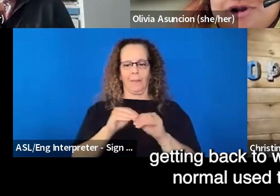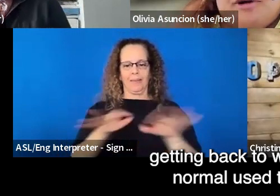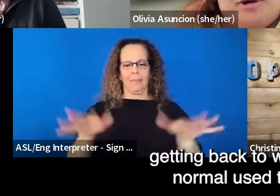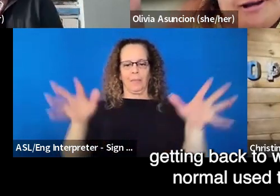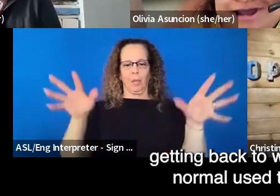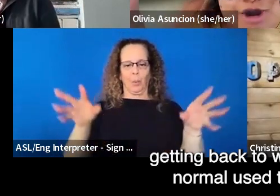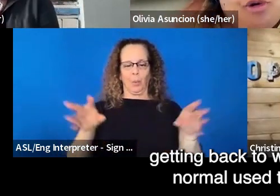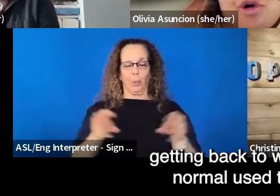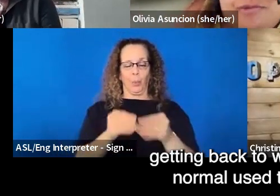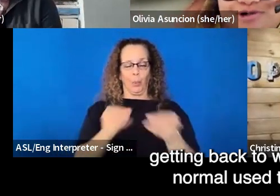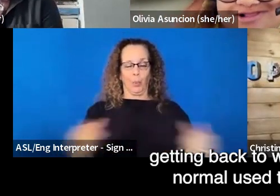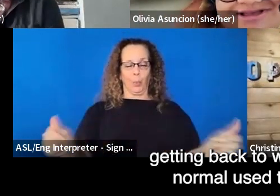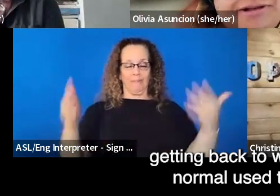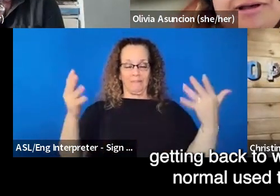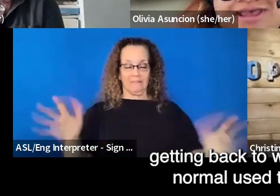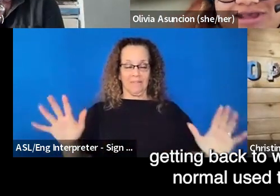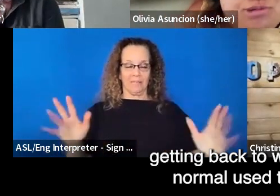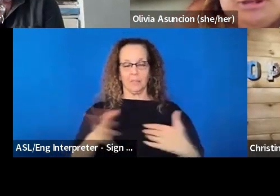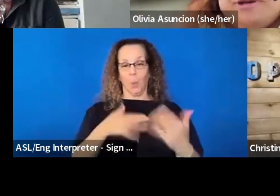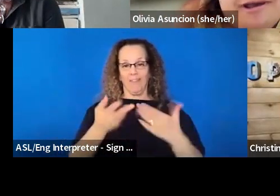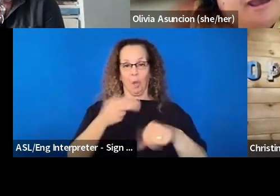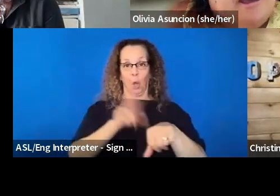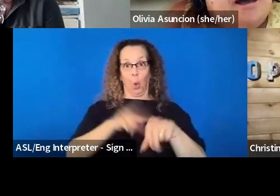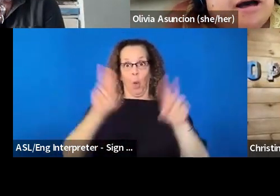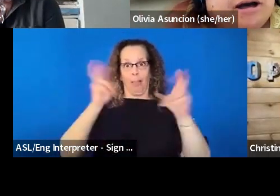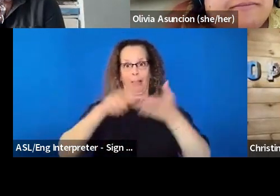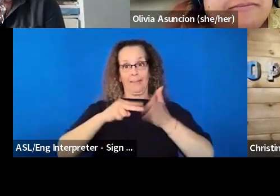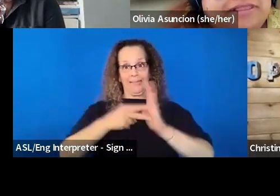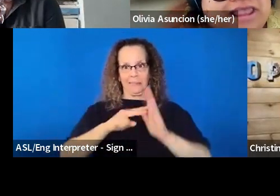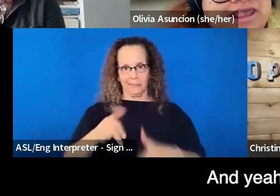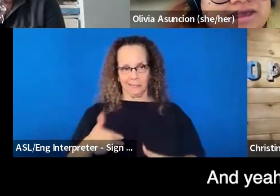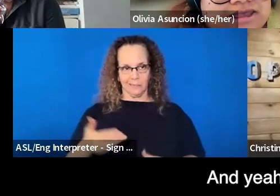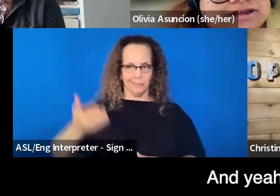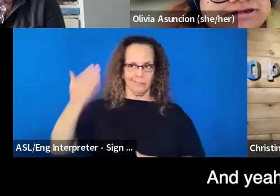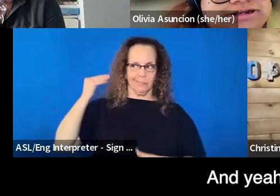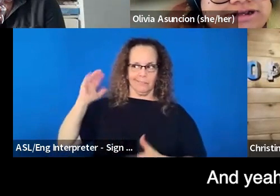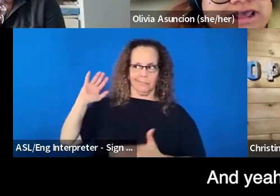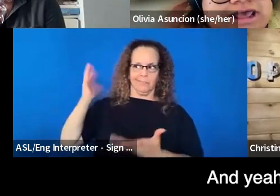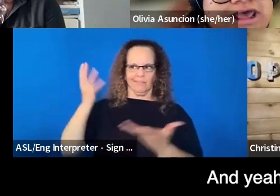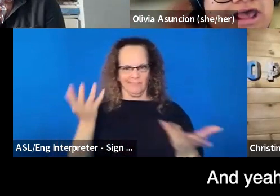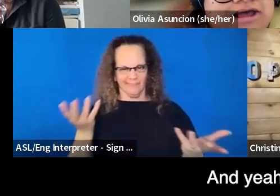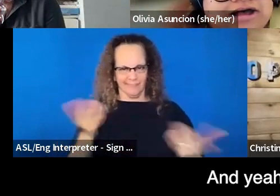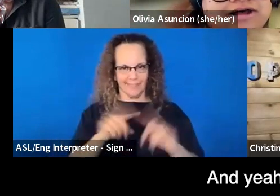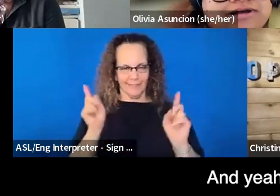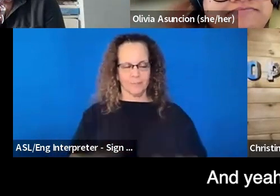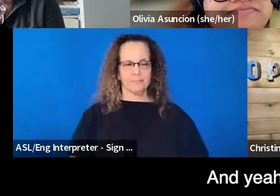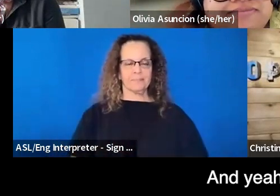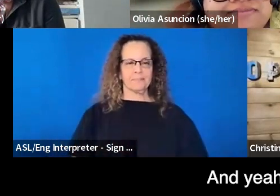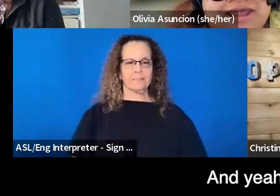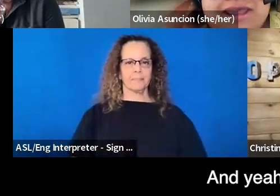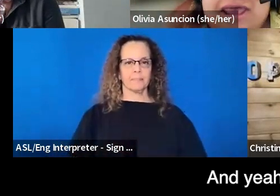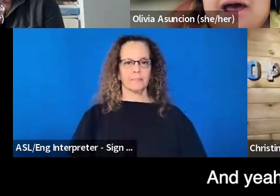whatever normal used to be. Um, and, um,